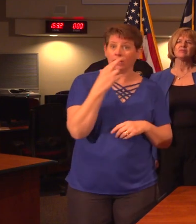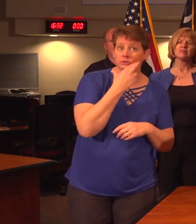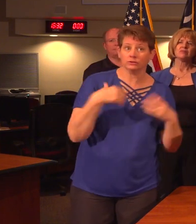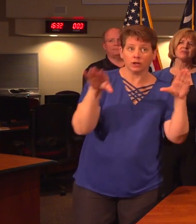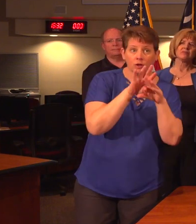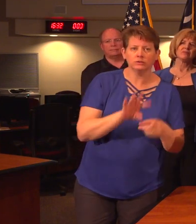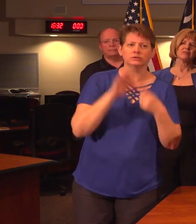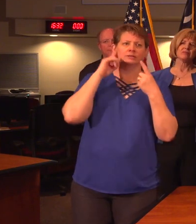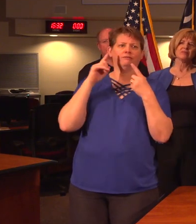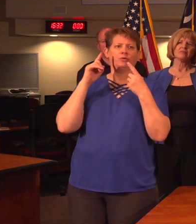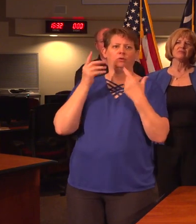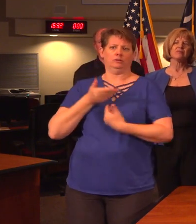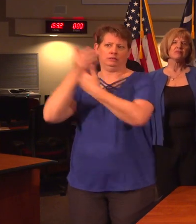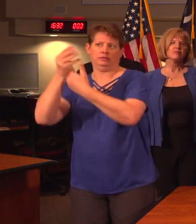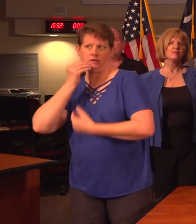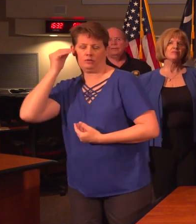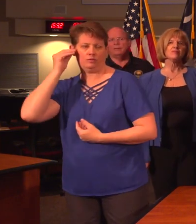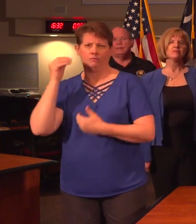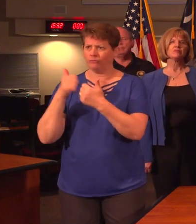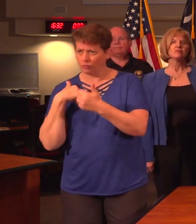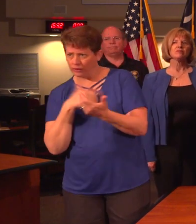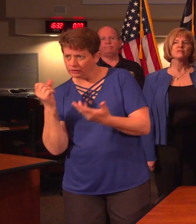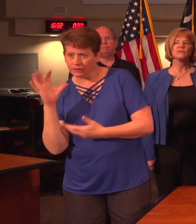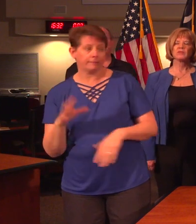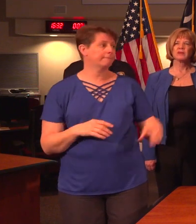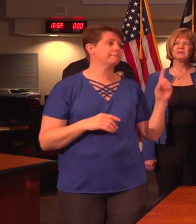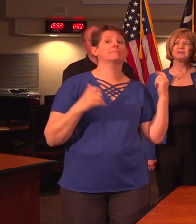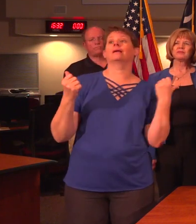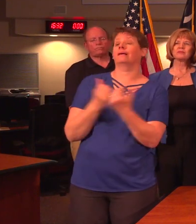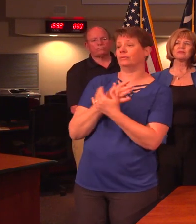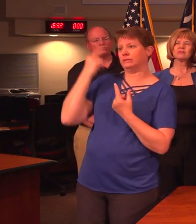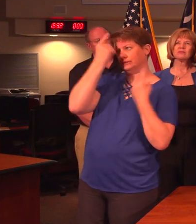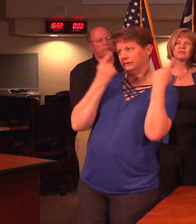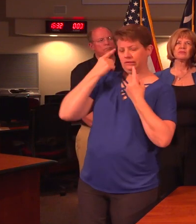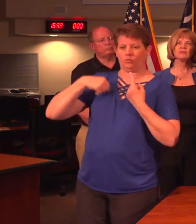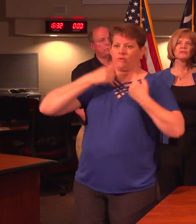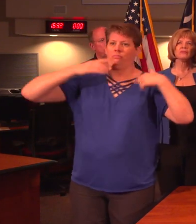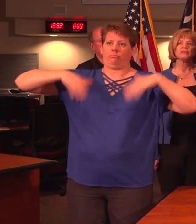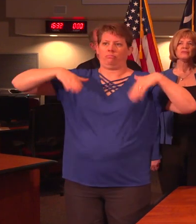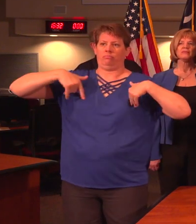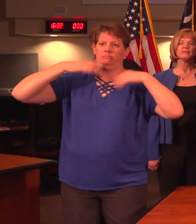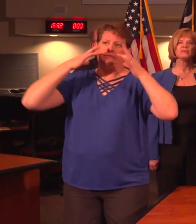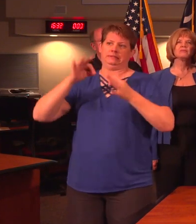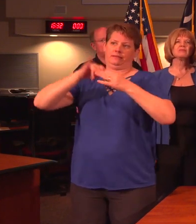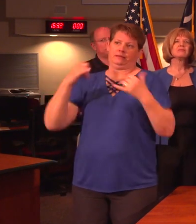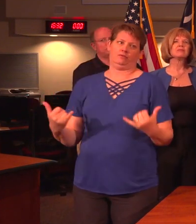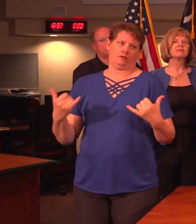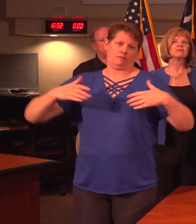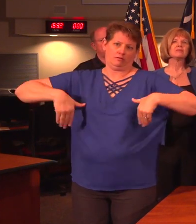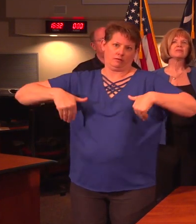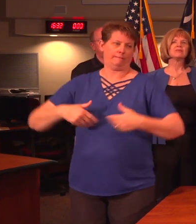takeout. How close are we to that, Dr. Ron? Everything is under consideration. We are not at that point at that time, at this time.